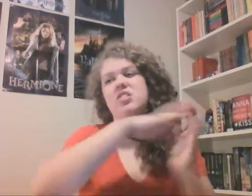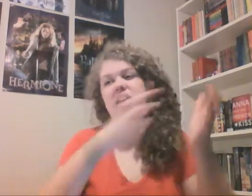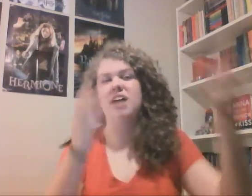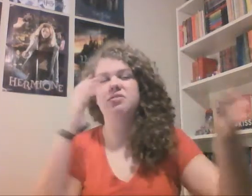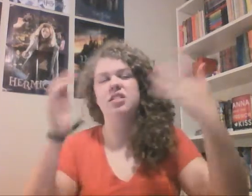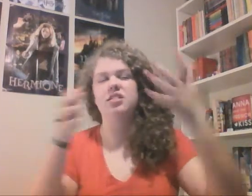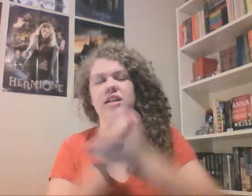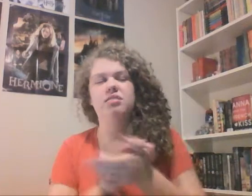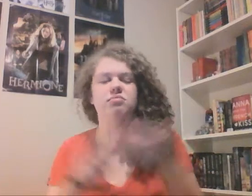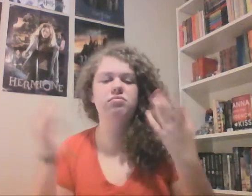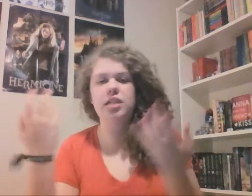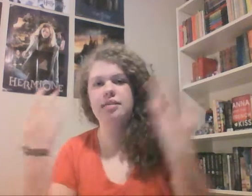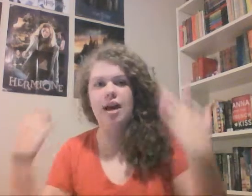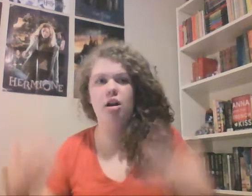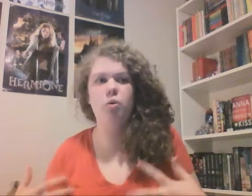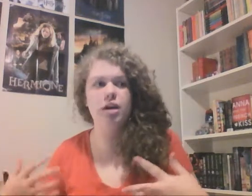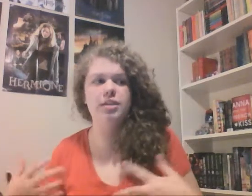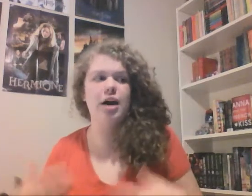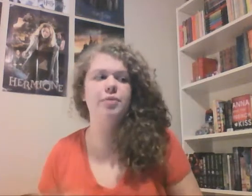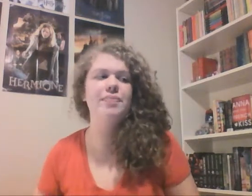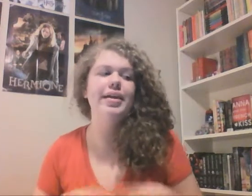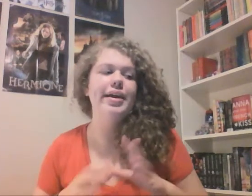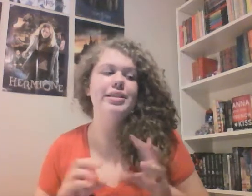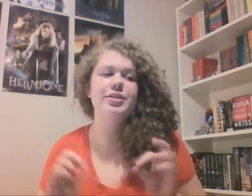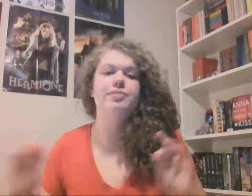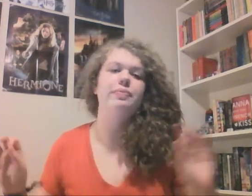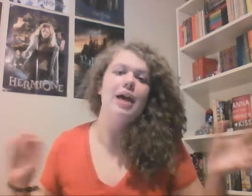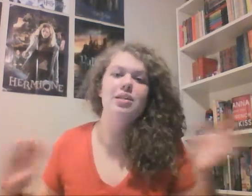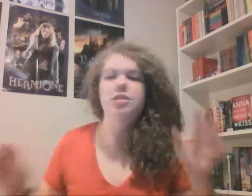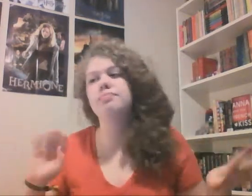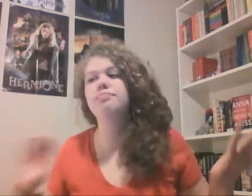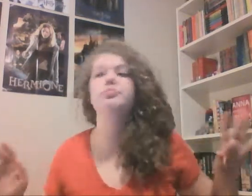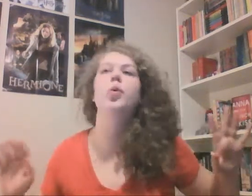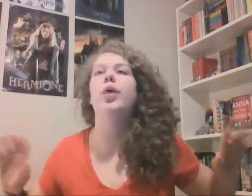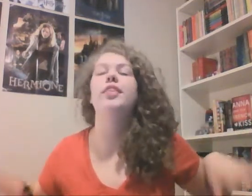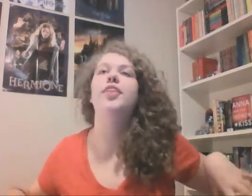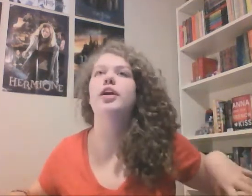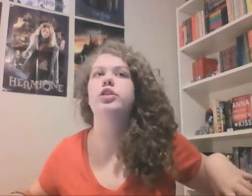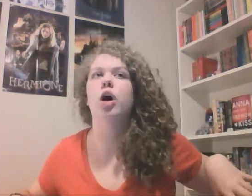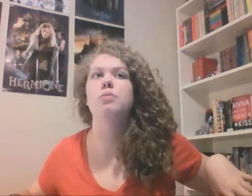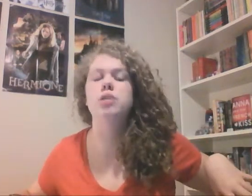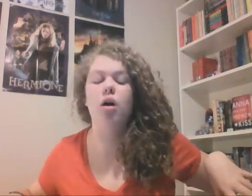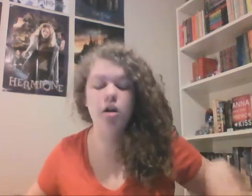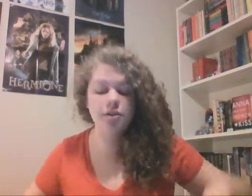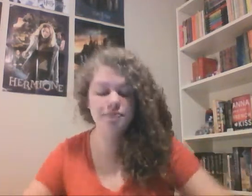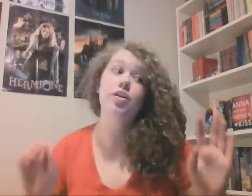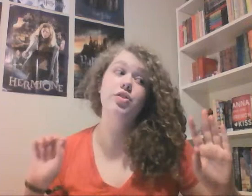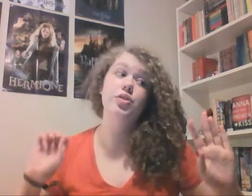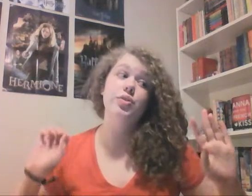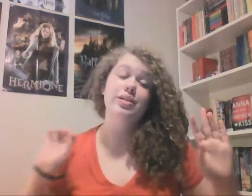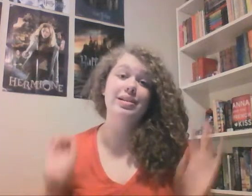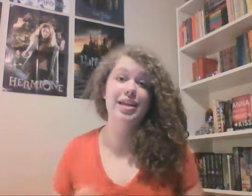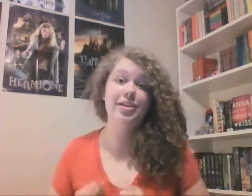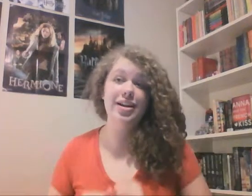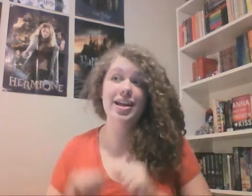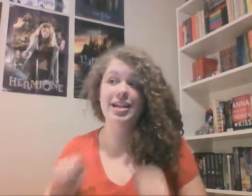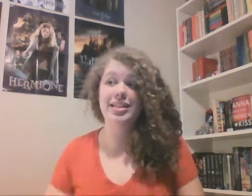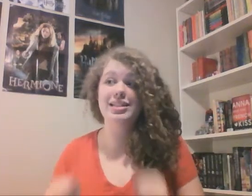so they have to like, get that all worked out. So that's what their jobs are. So Clary has